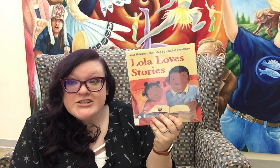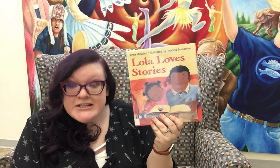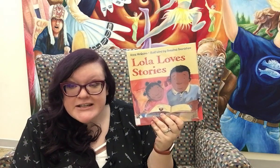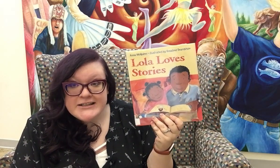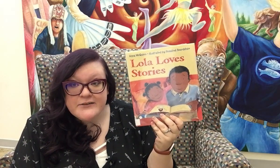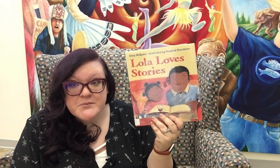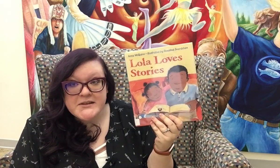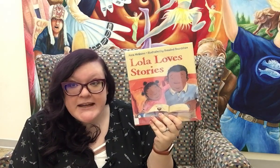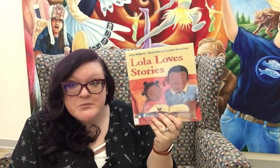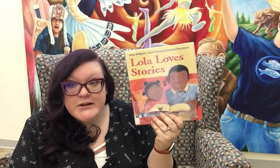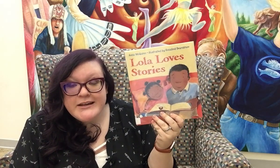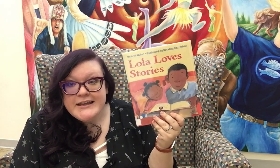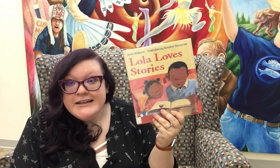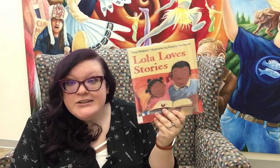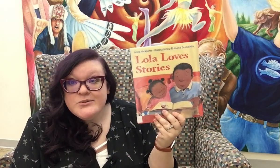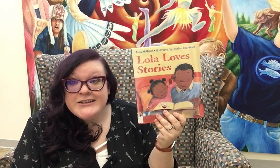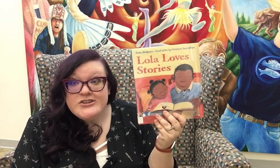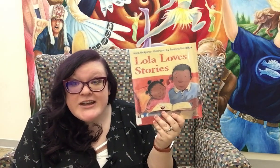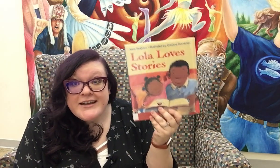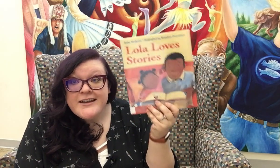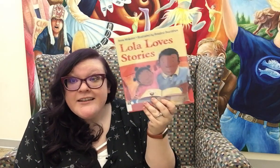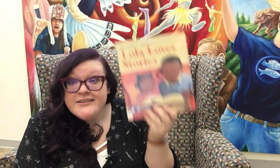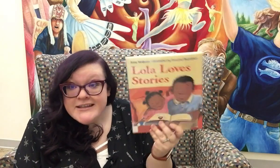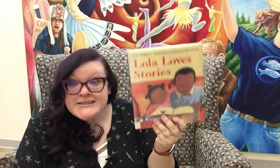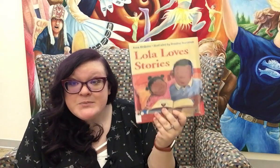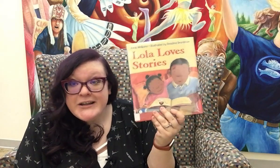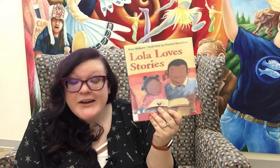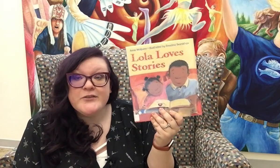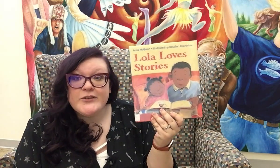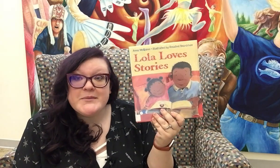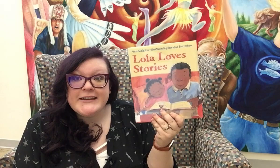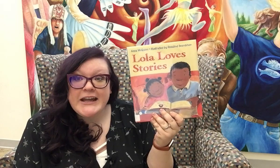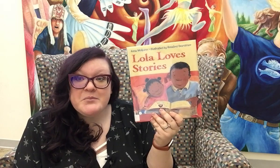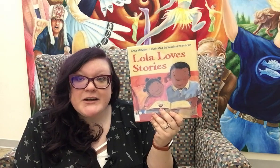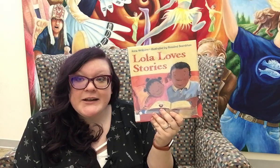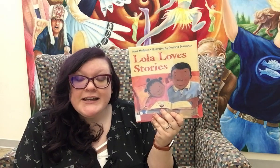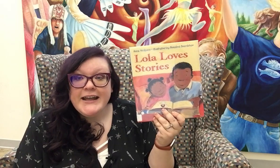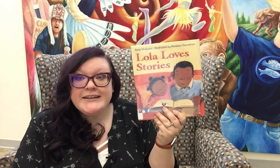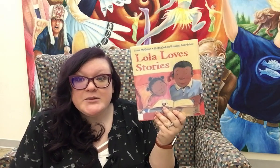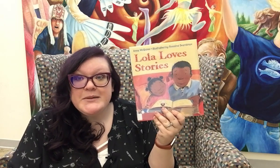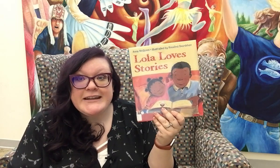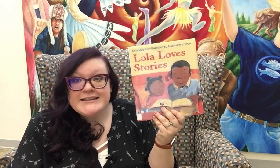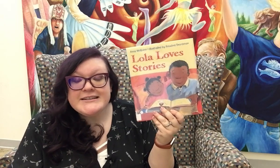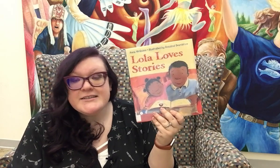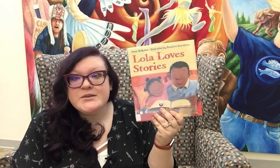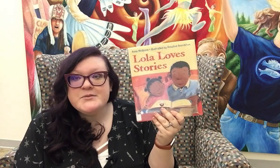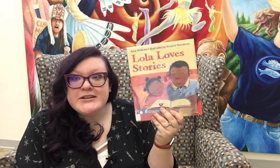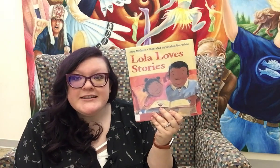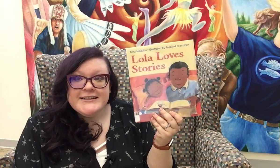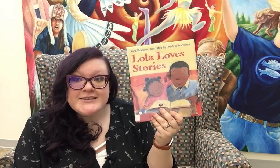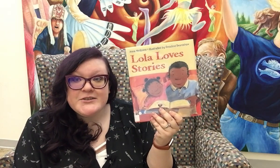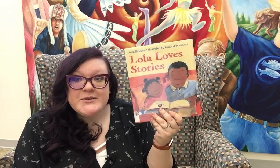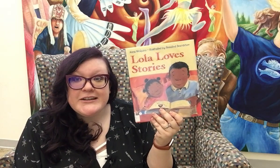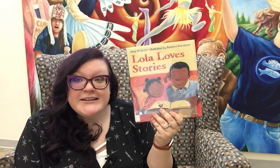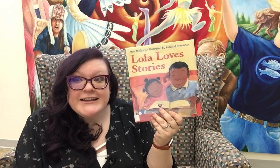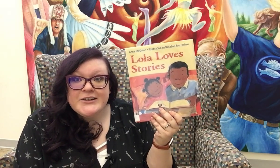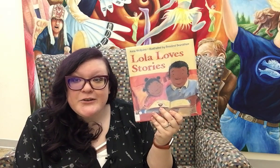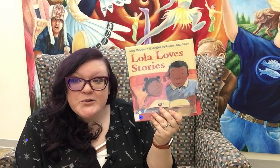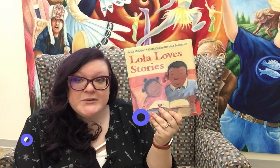she checked out from the library, you can check this book out from the library and it'll be in the description so you can get your own